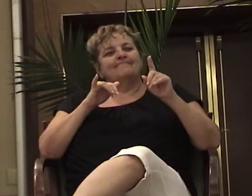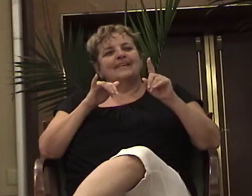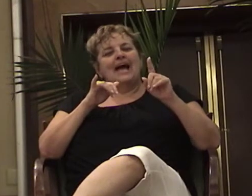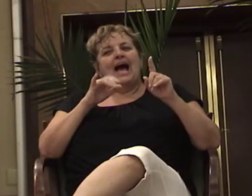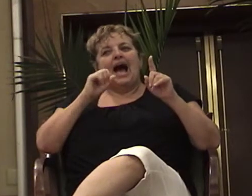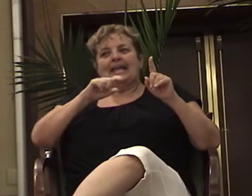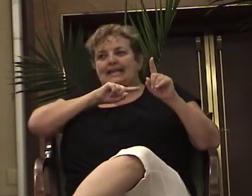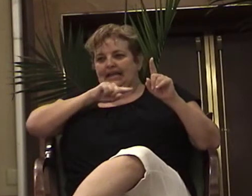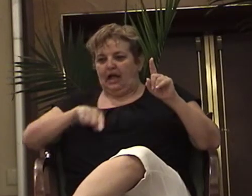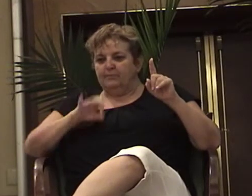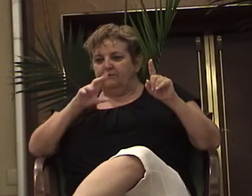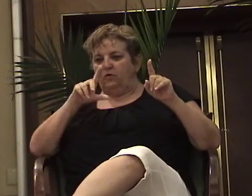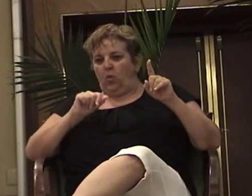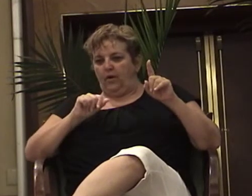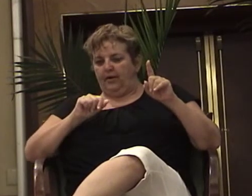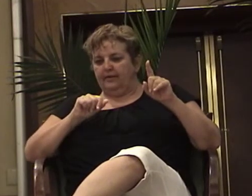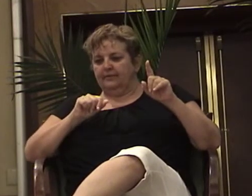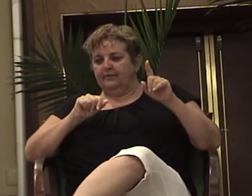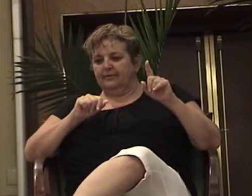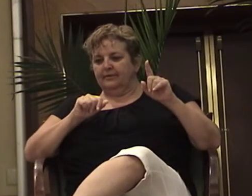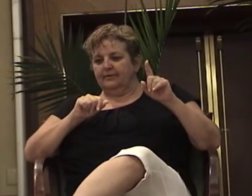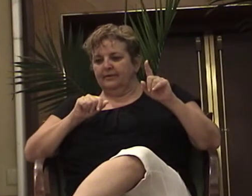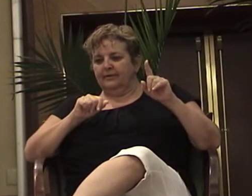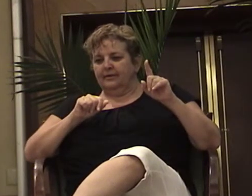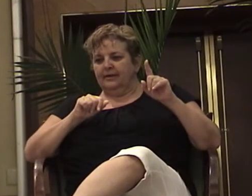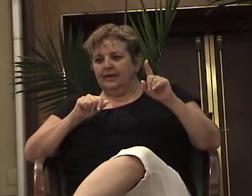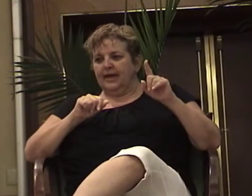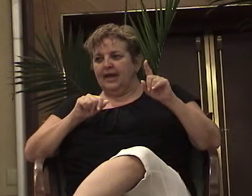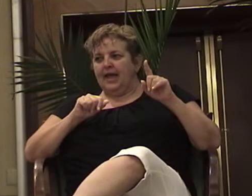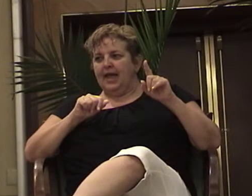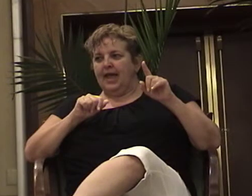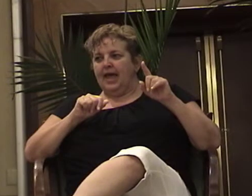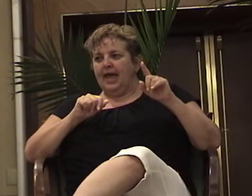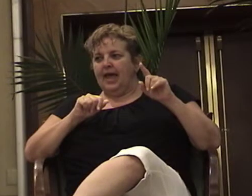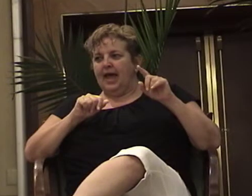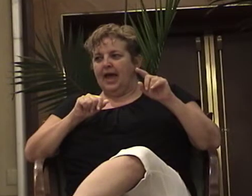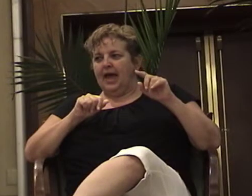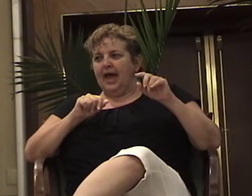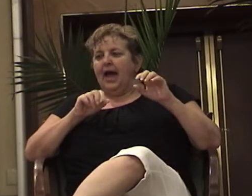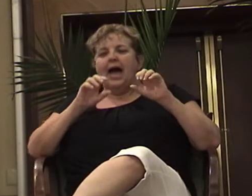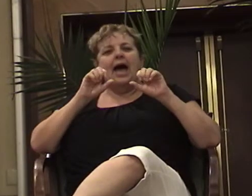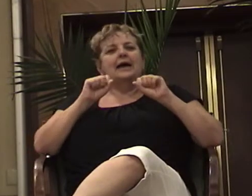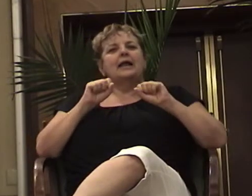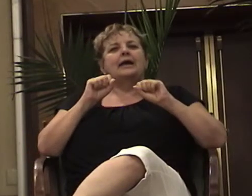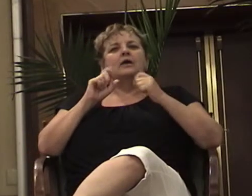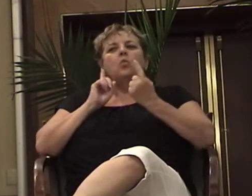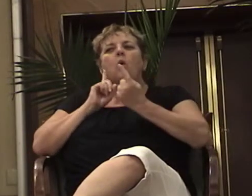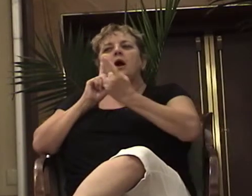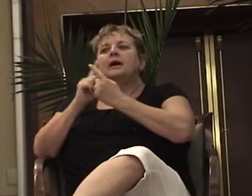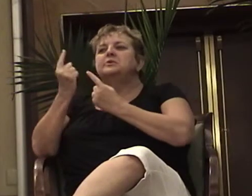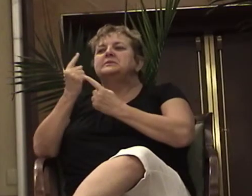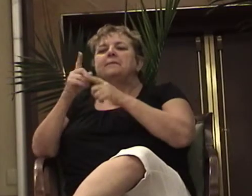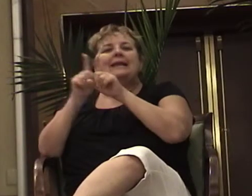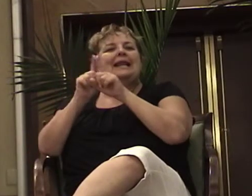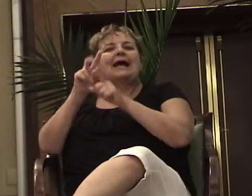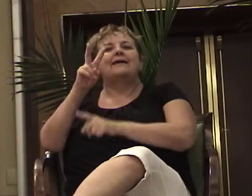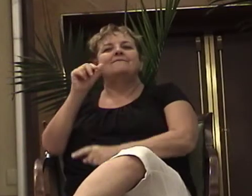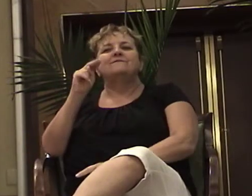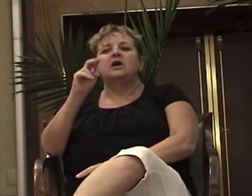and I can walk up to Illinois and she'll put her arms around me as a mother